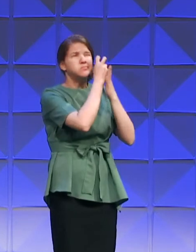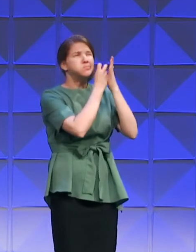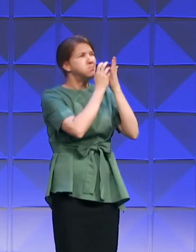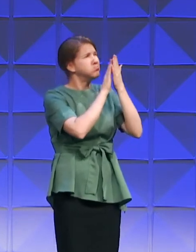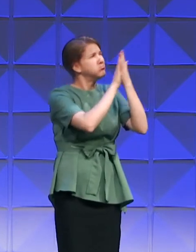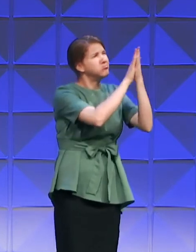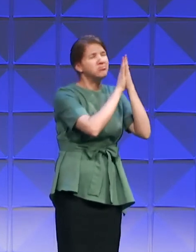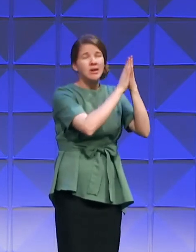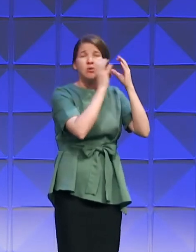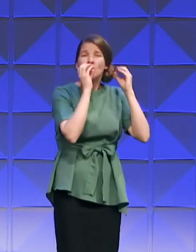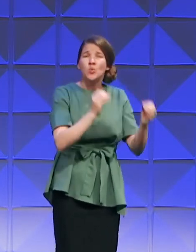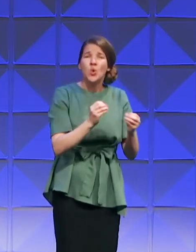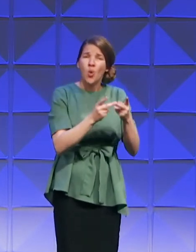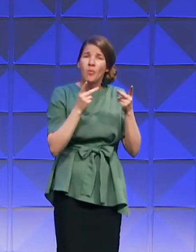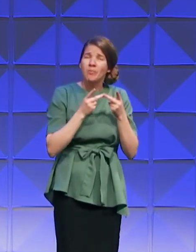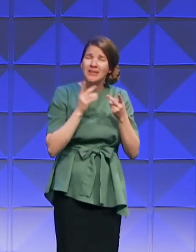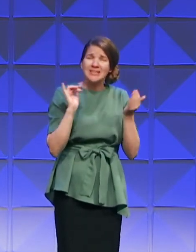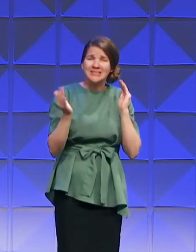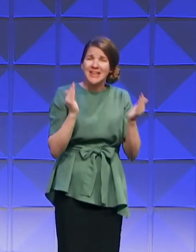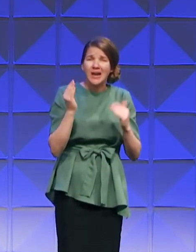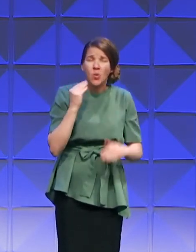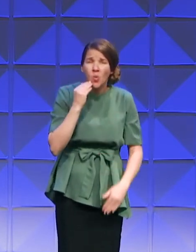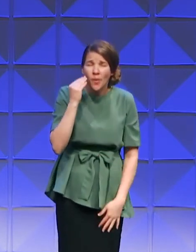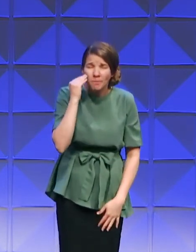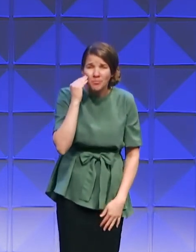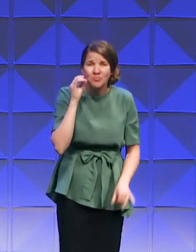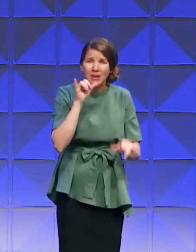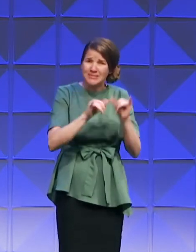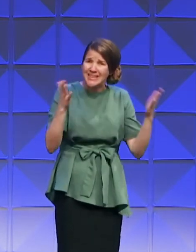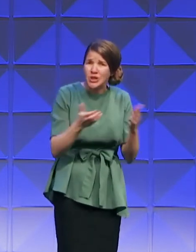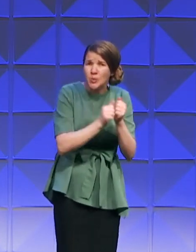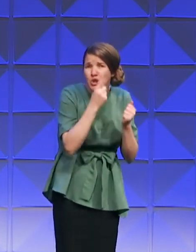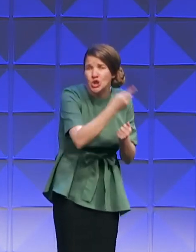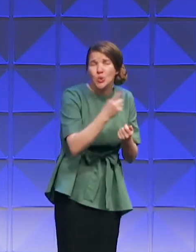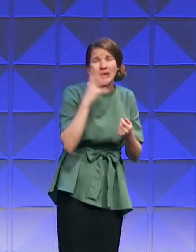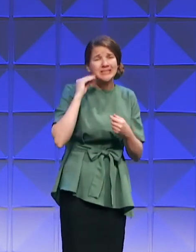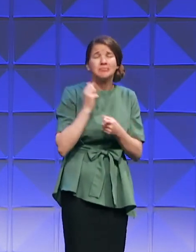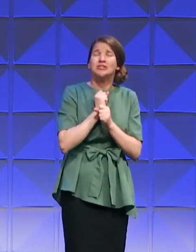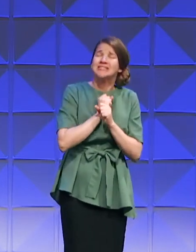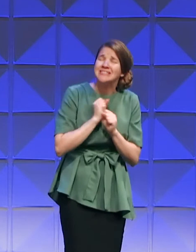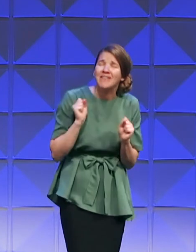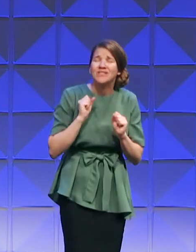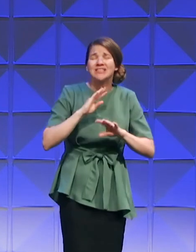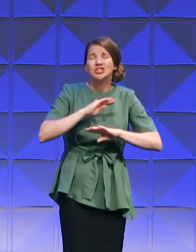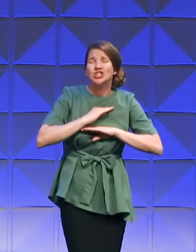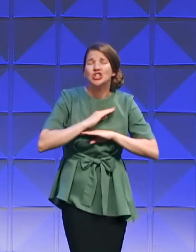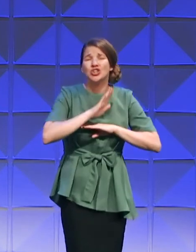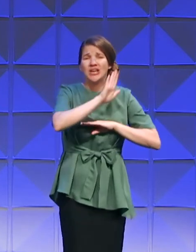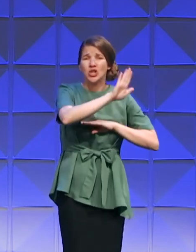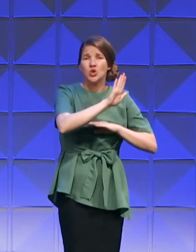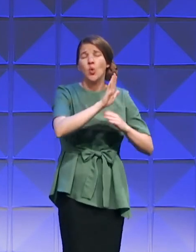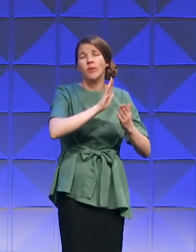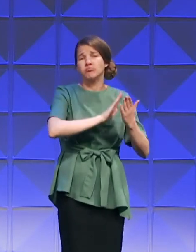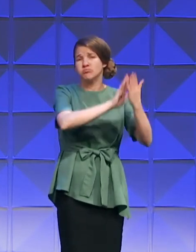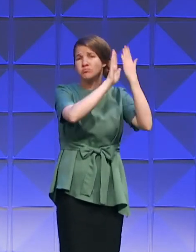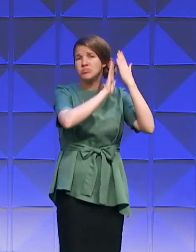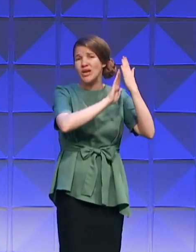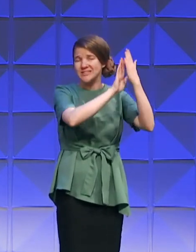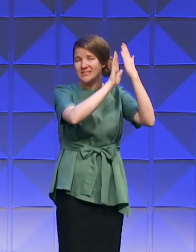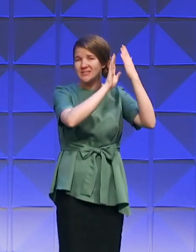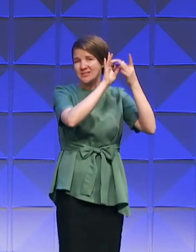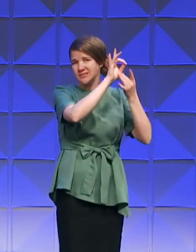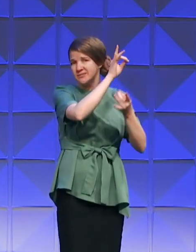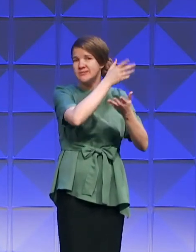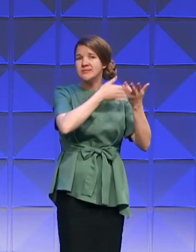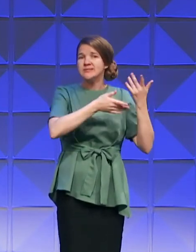home. I'm staying here with you. I'm going to find security and safety here in your presence. Amen. Amen.